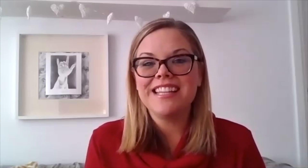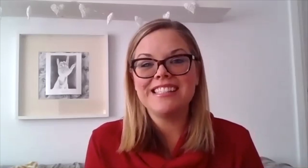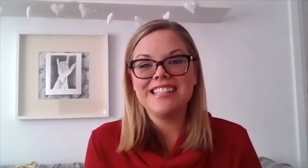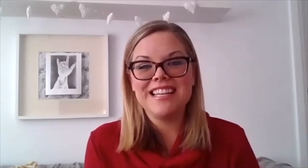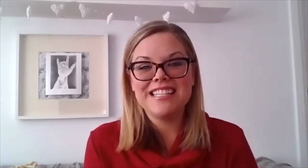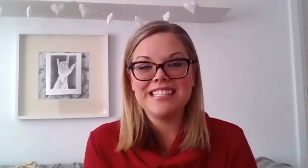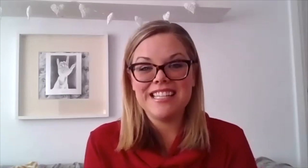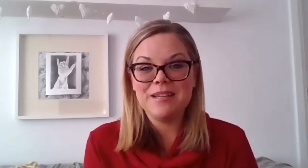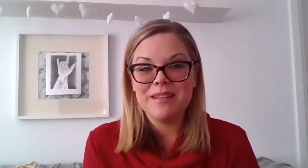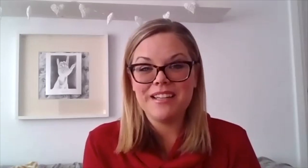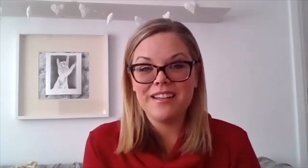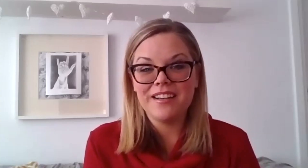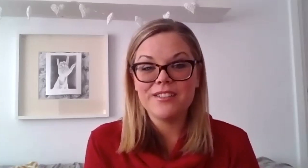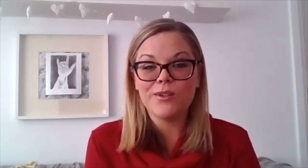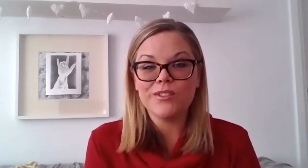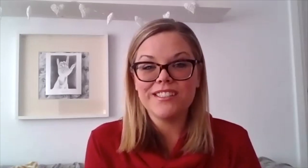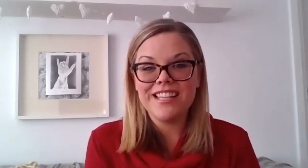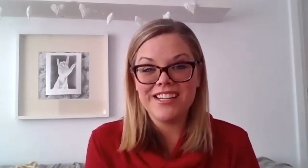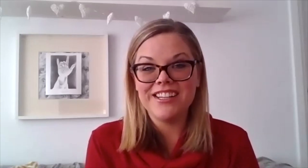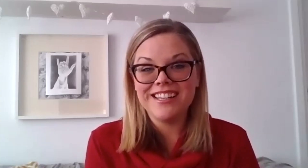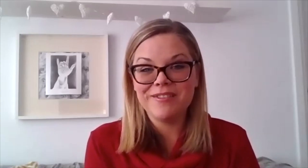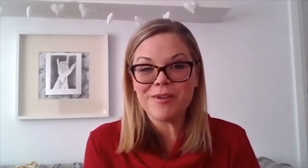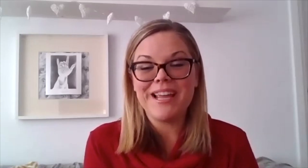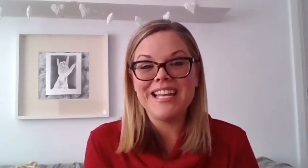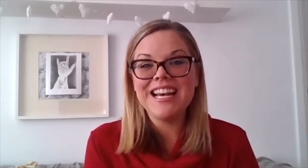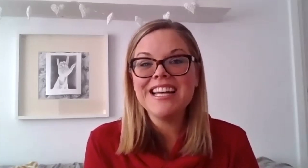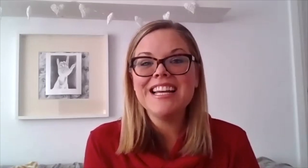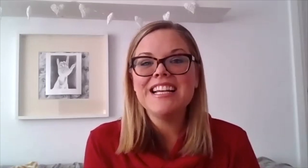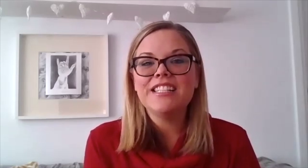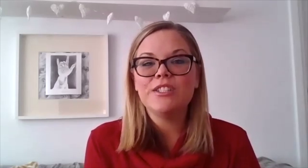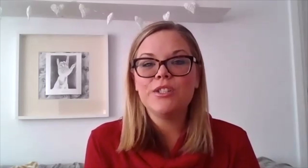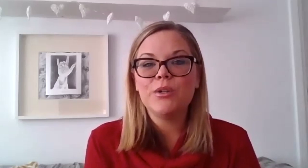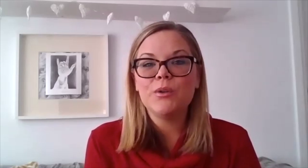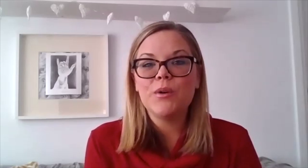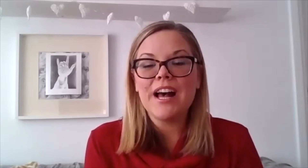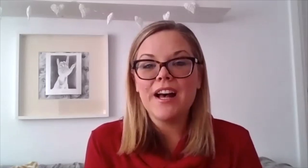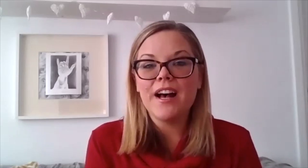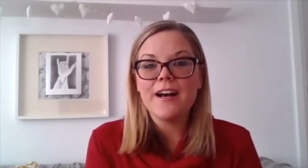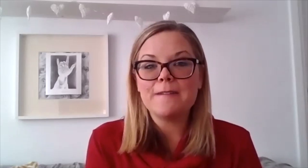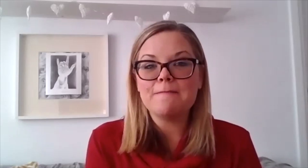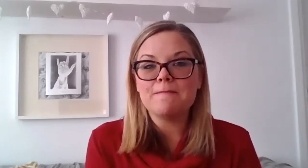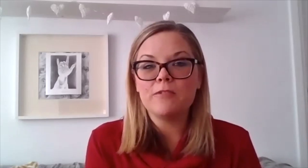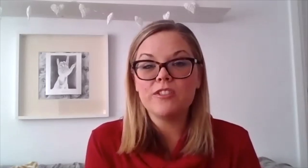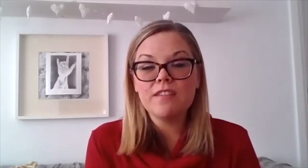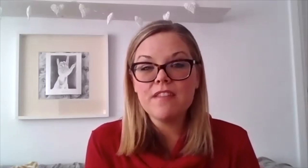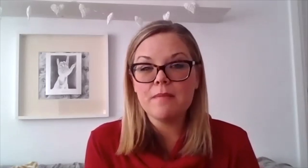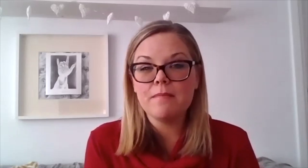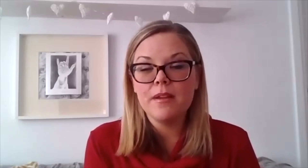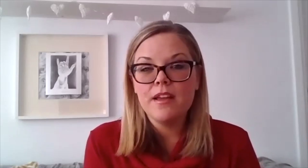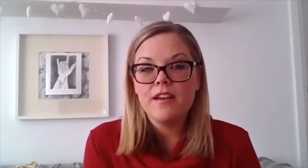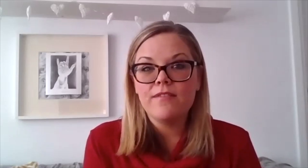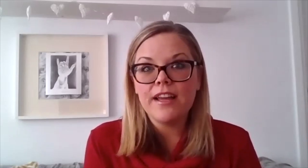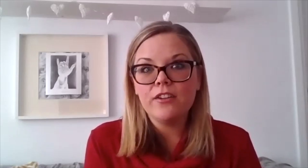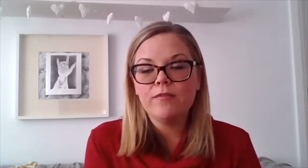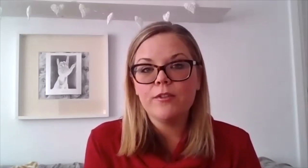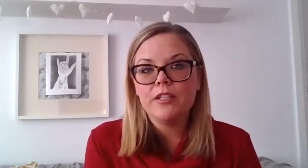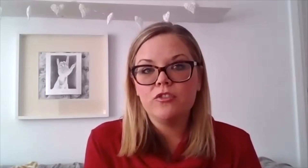tanzania team and a consultant here in romania to just give them vital information